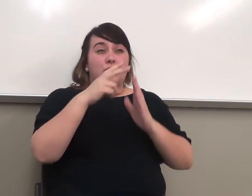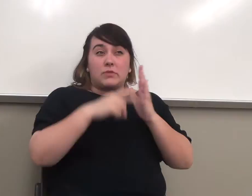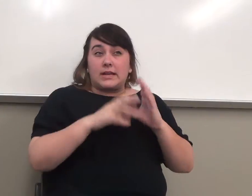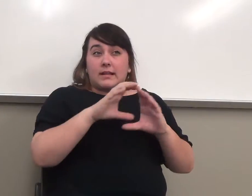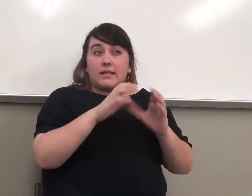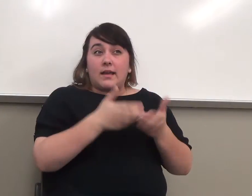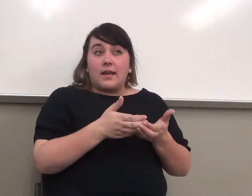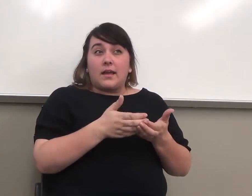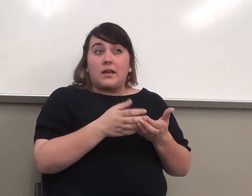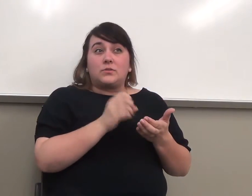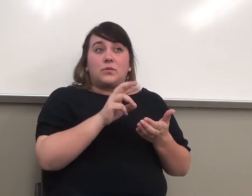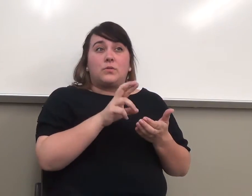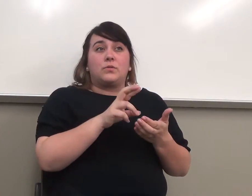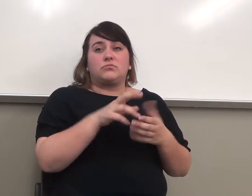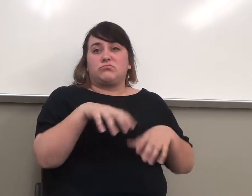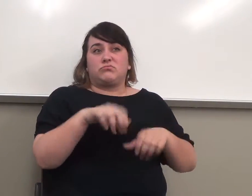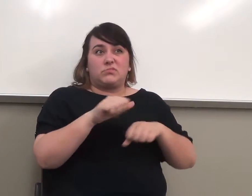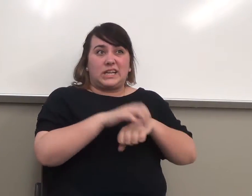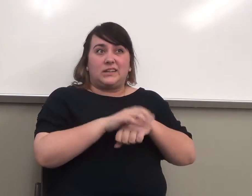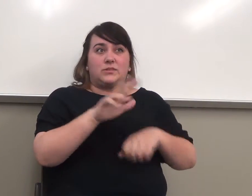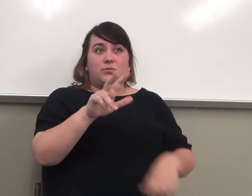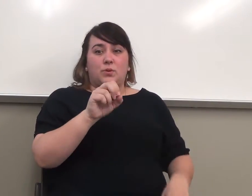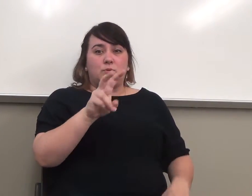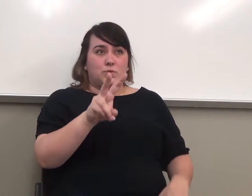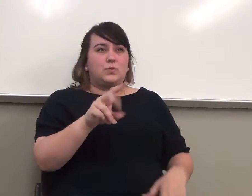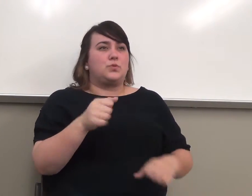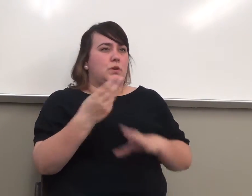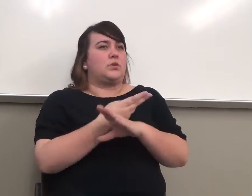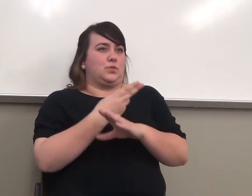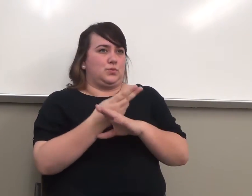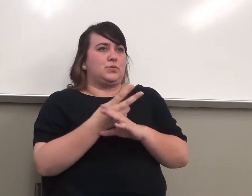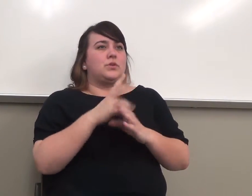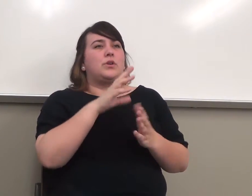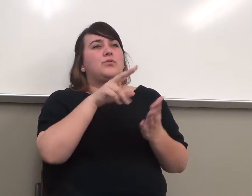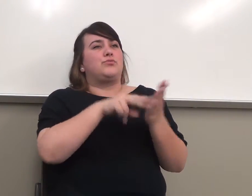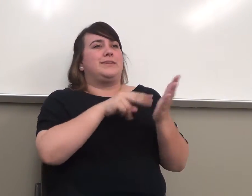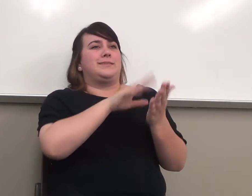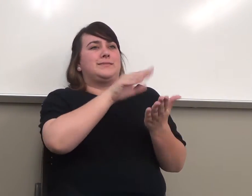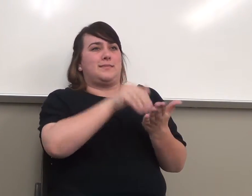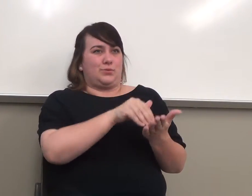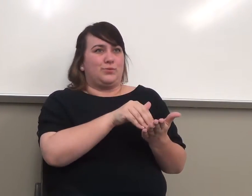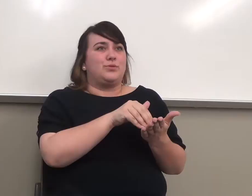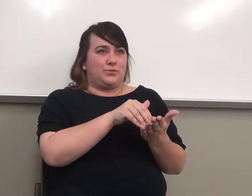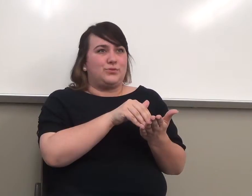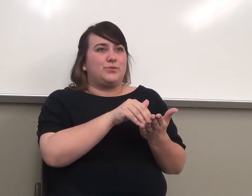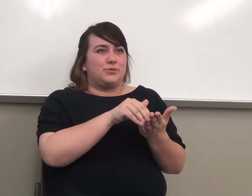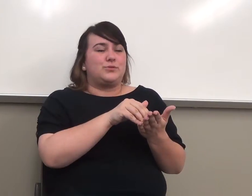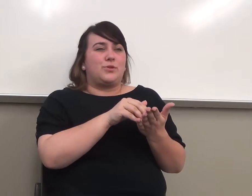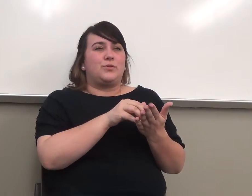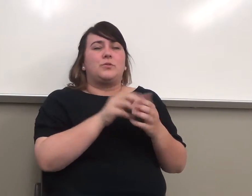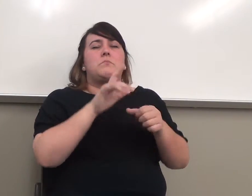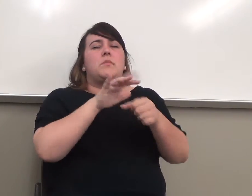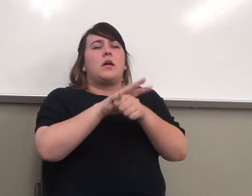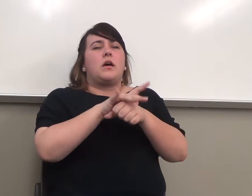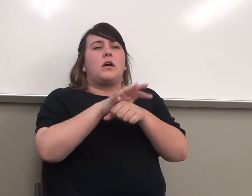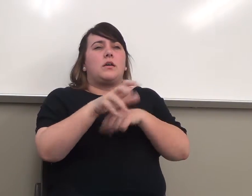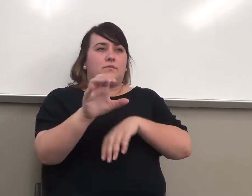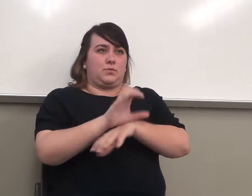if you're also taking 302, you can use the ones in the reading center also. So there are plenty of computers available.